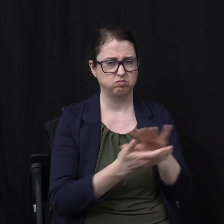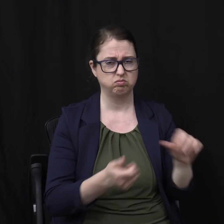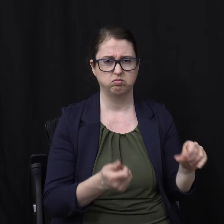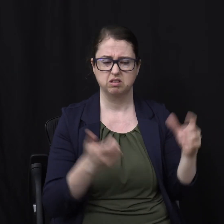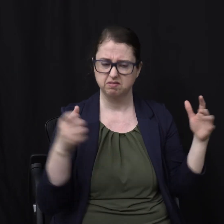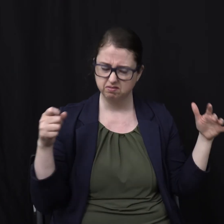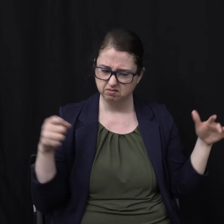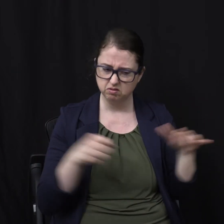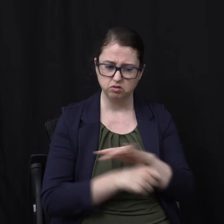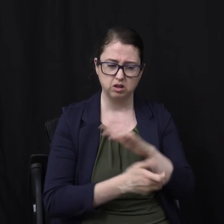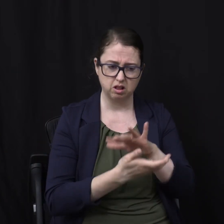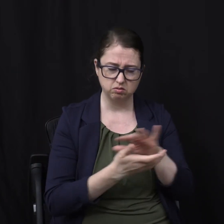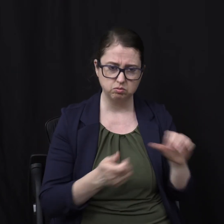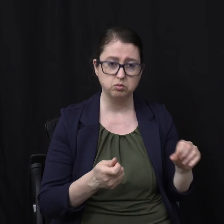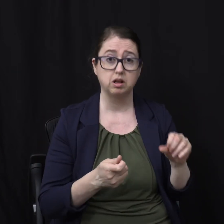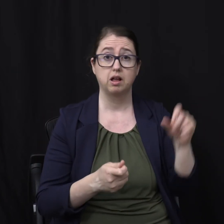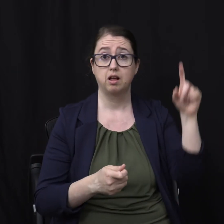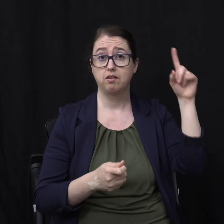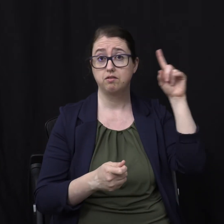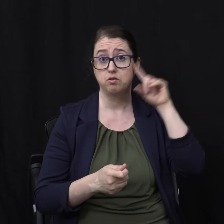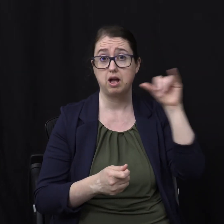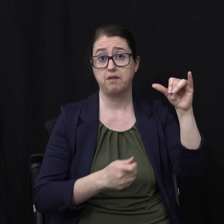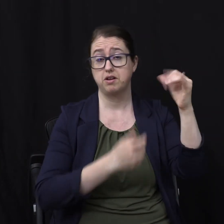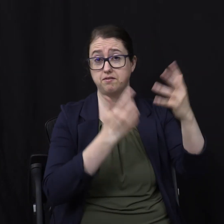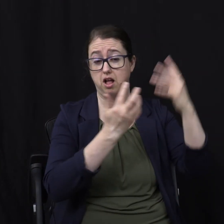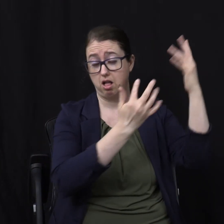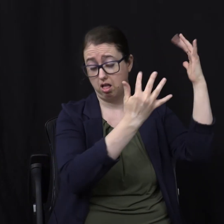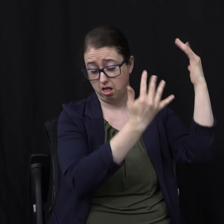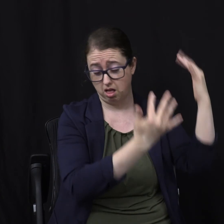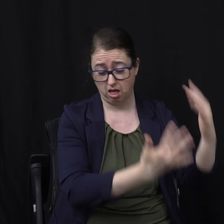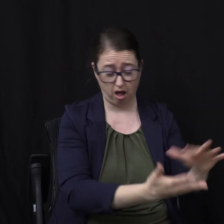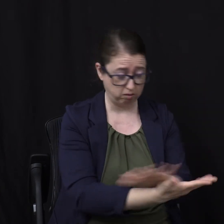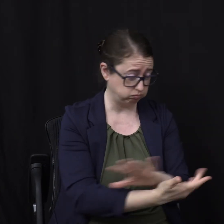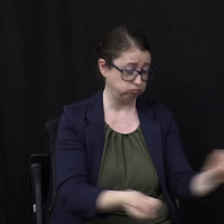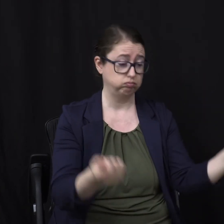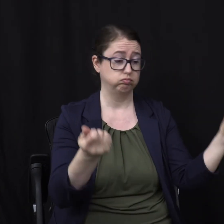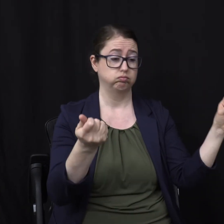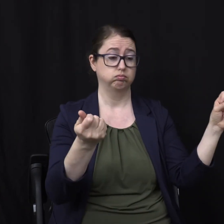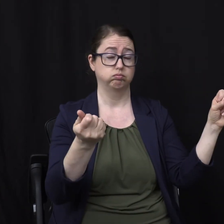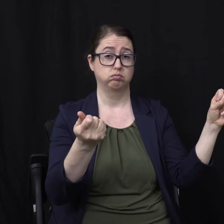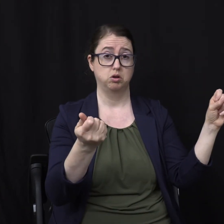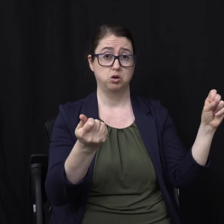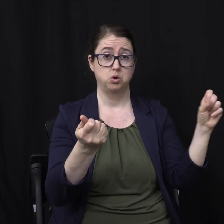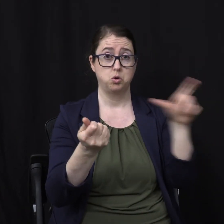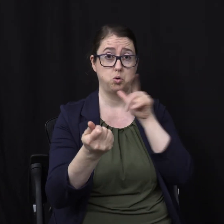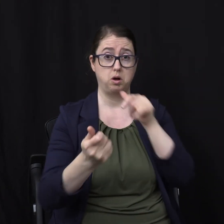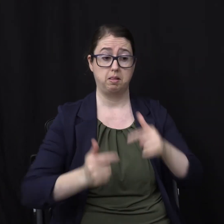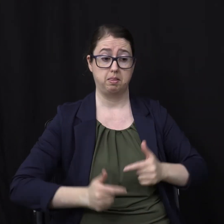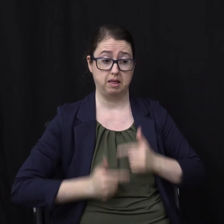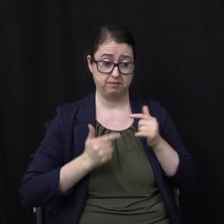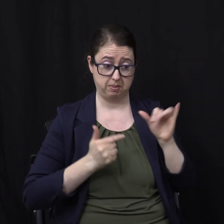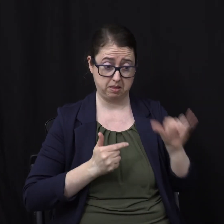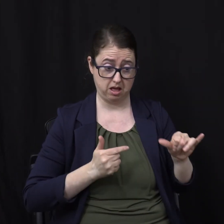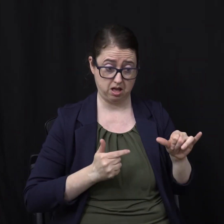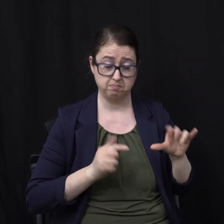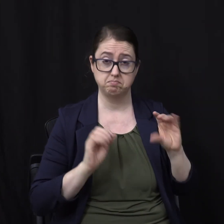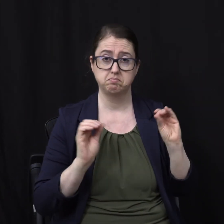Completely destroyed Eternal fire came And did anybody survive it? Did anybody stay alive in it? No Eternal